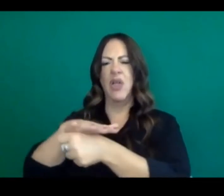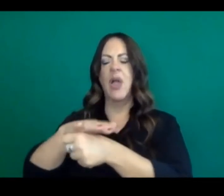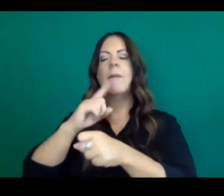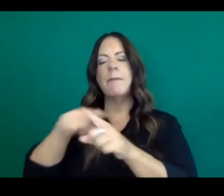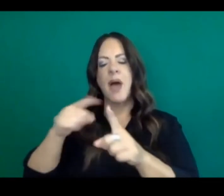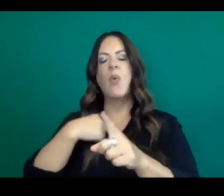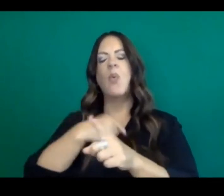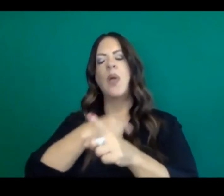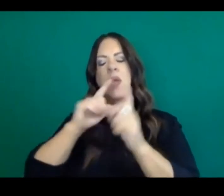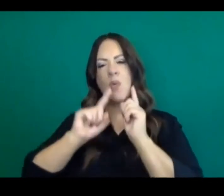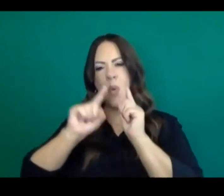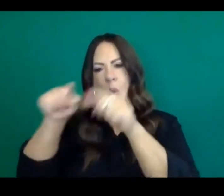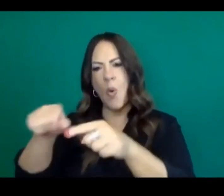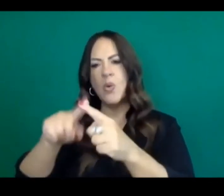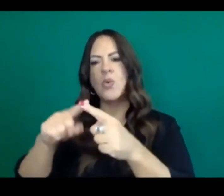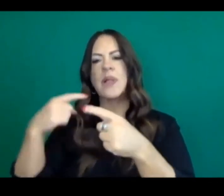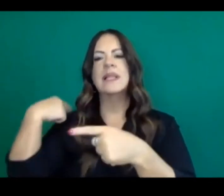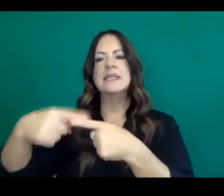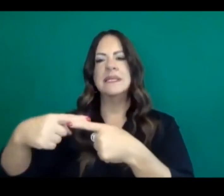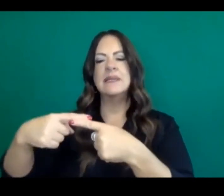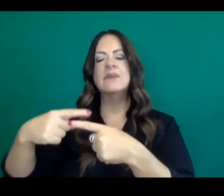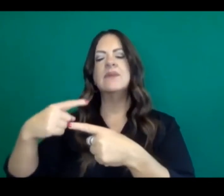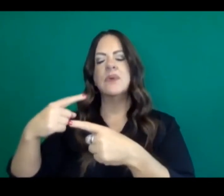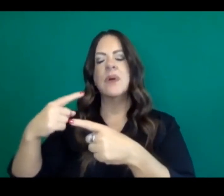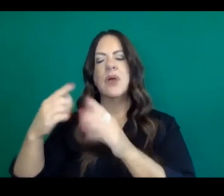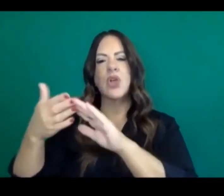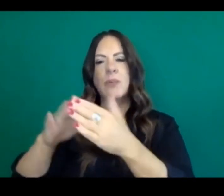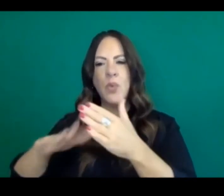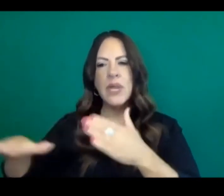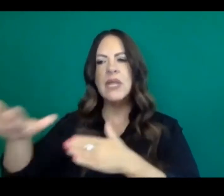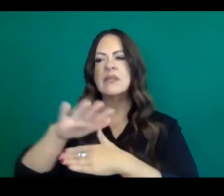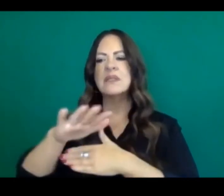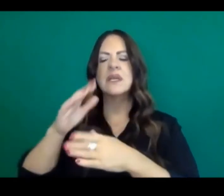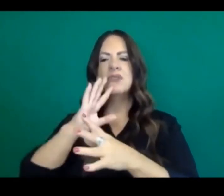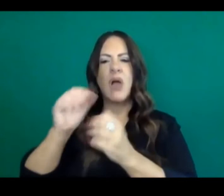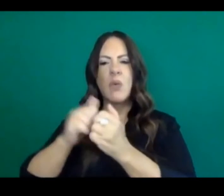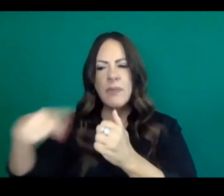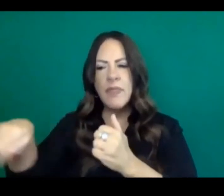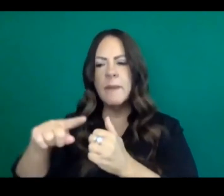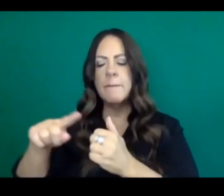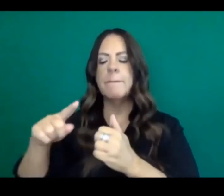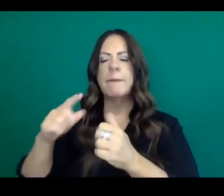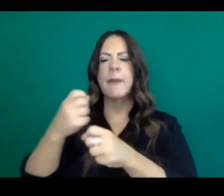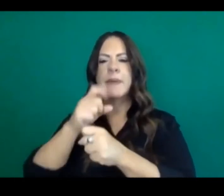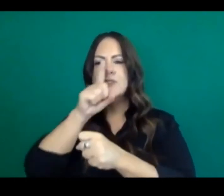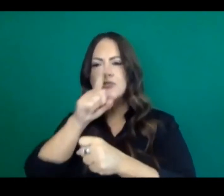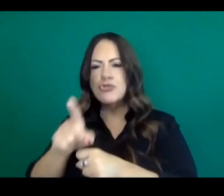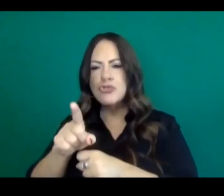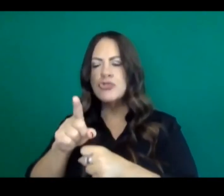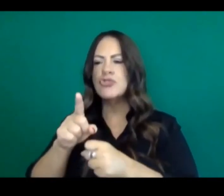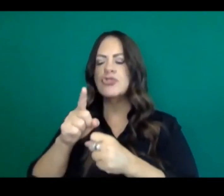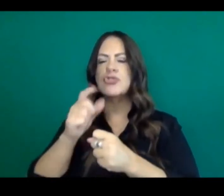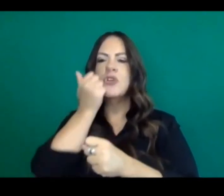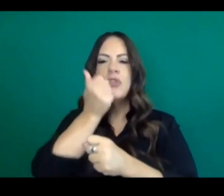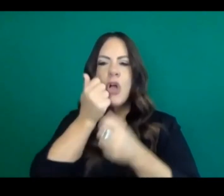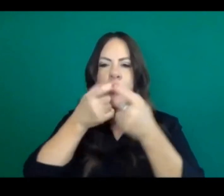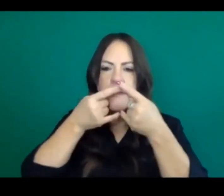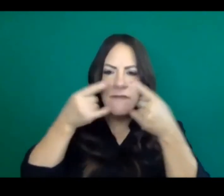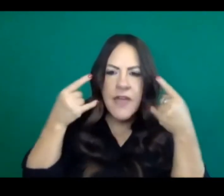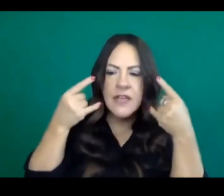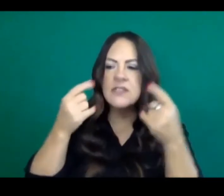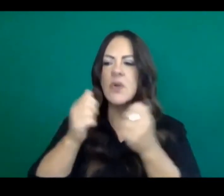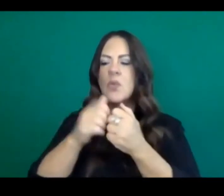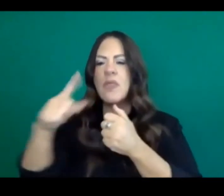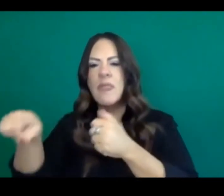communities to increase our messaging, make sure that things like cloth face coverings are available to people